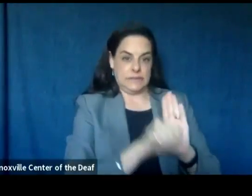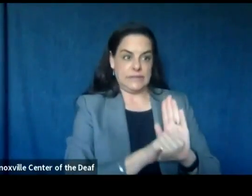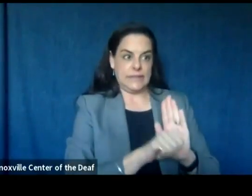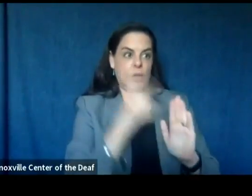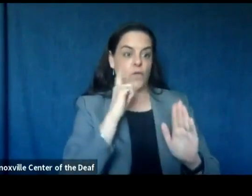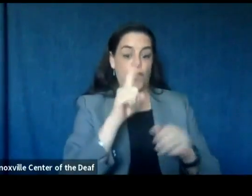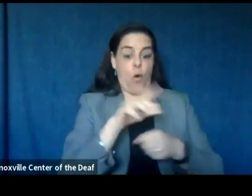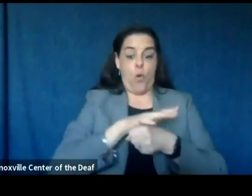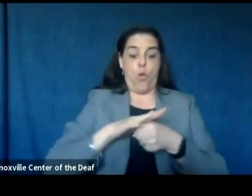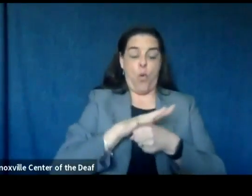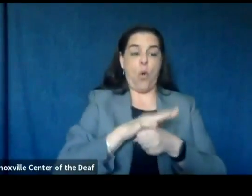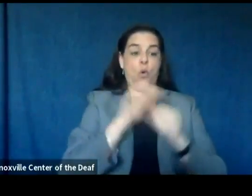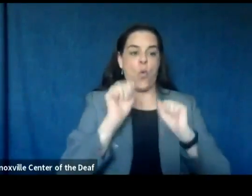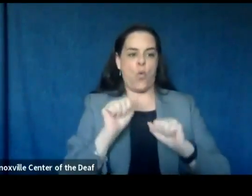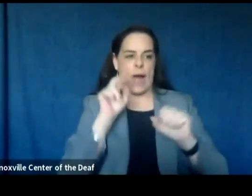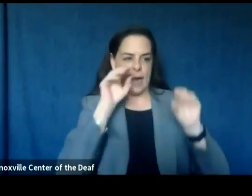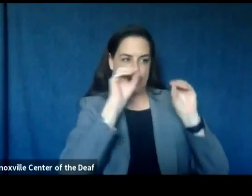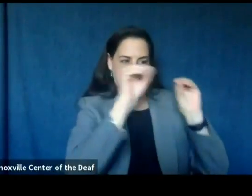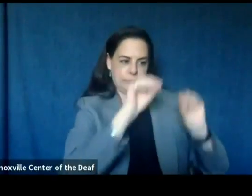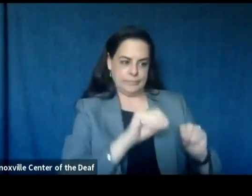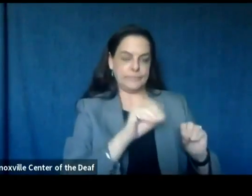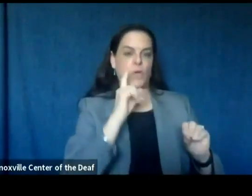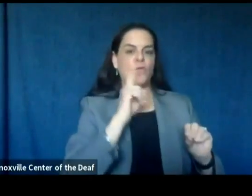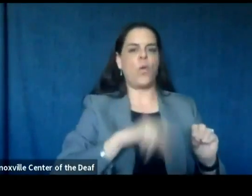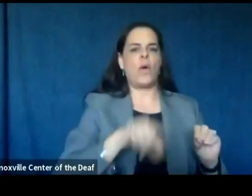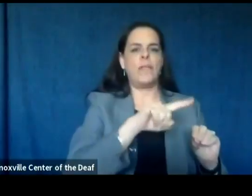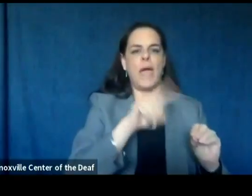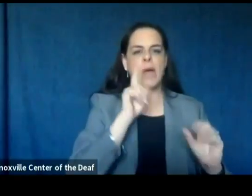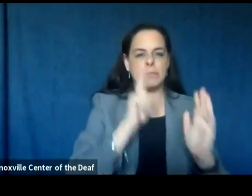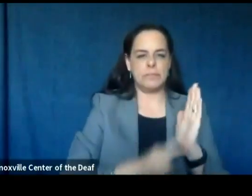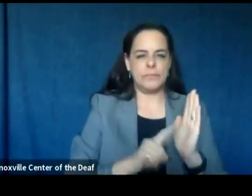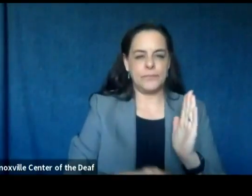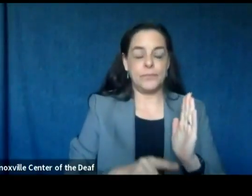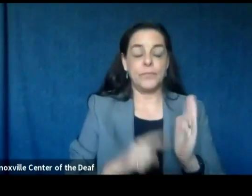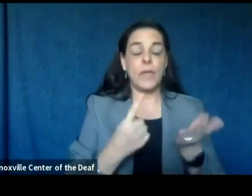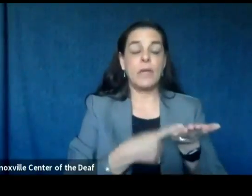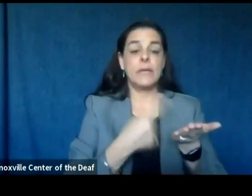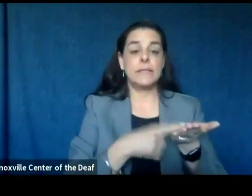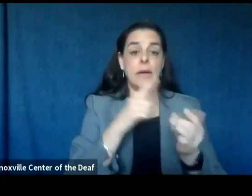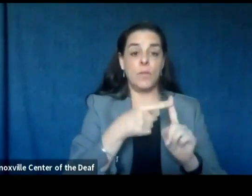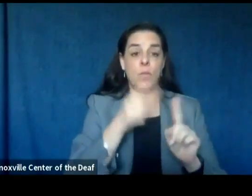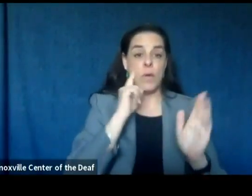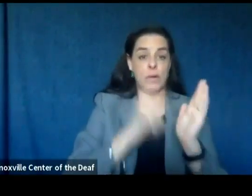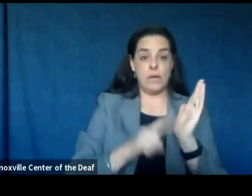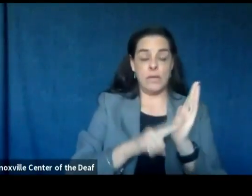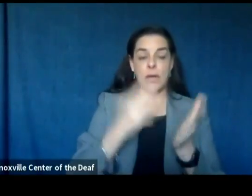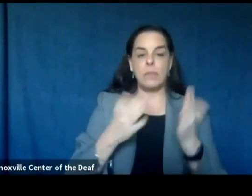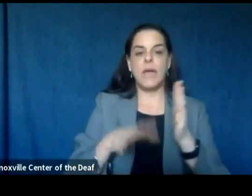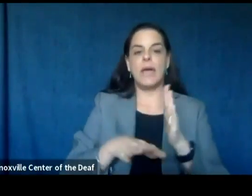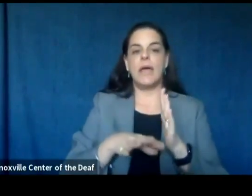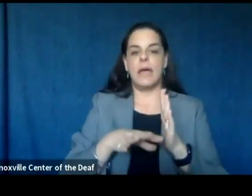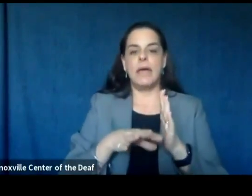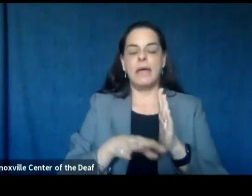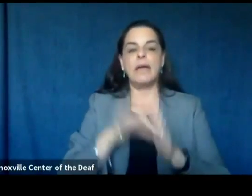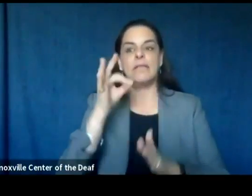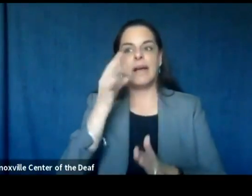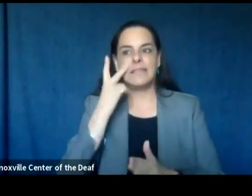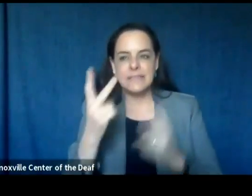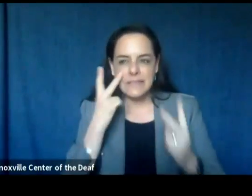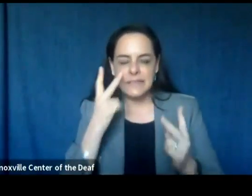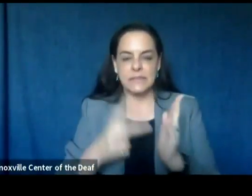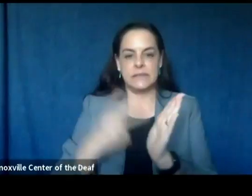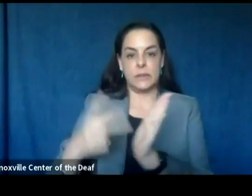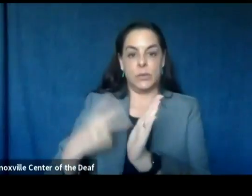and do their investigations and sometimes through that investigation we might find that there's duplication and